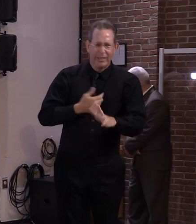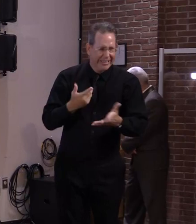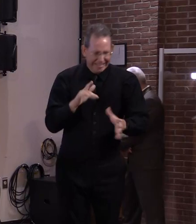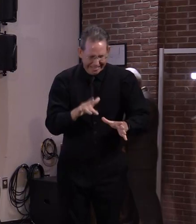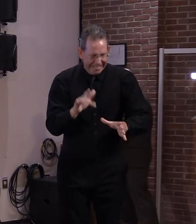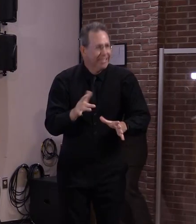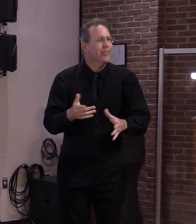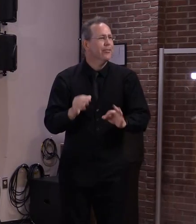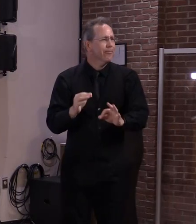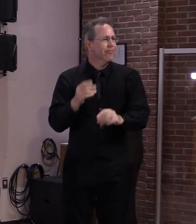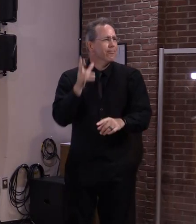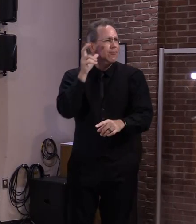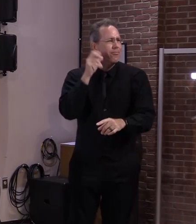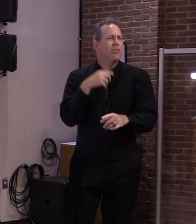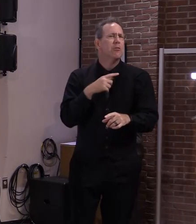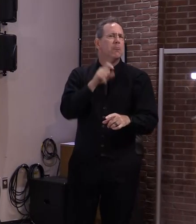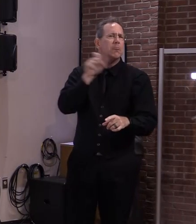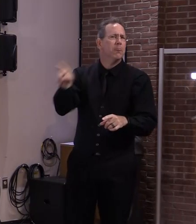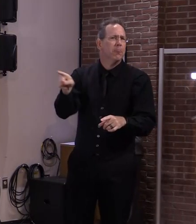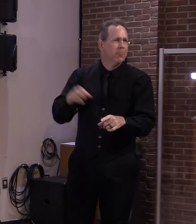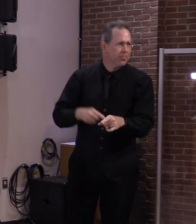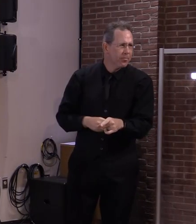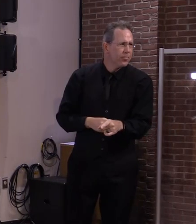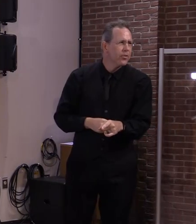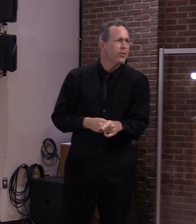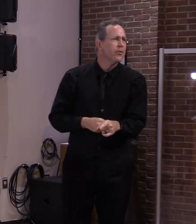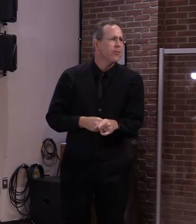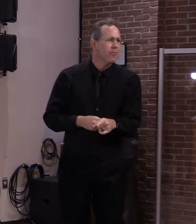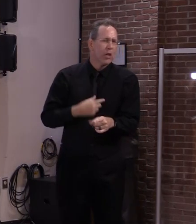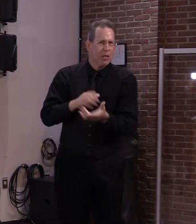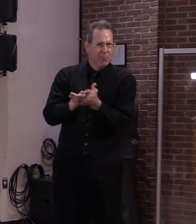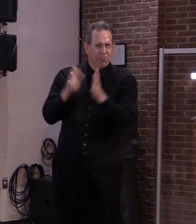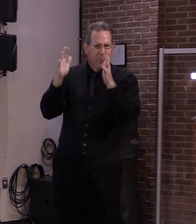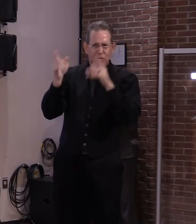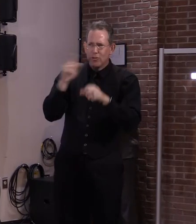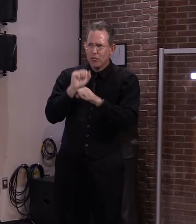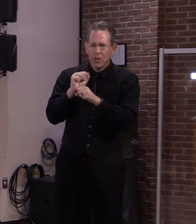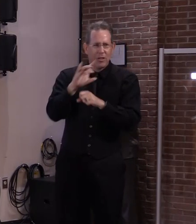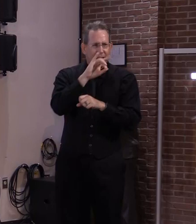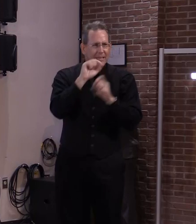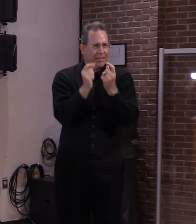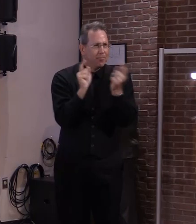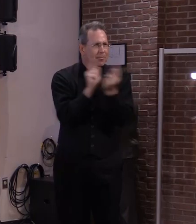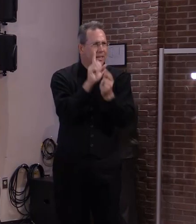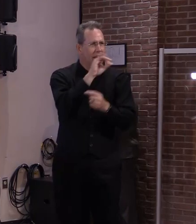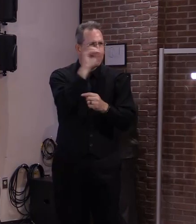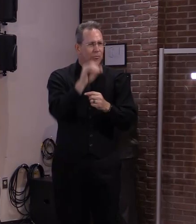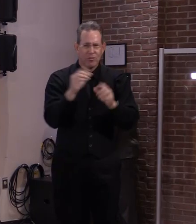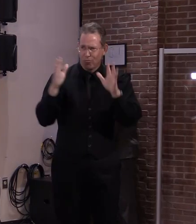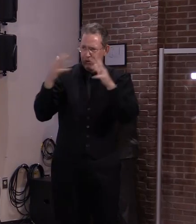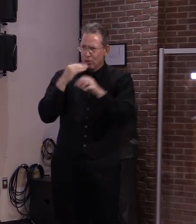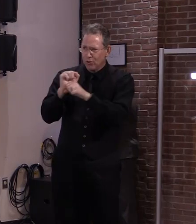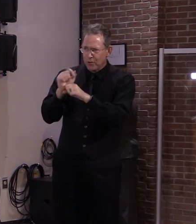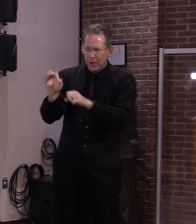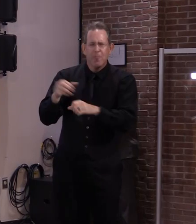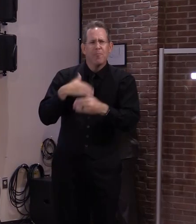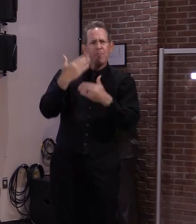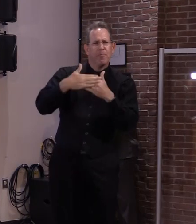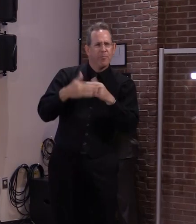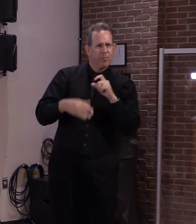on hitting the 80% benchmark. I also want to acknowledge how responsive and helpful the staff and your cabinet members have been.